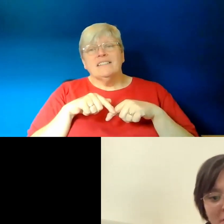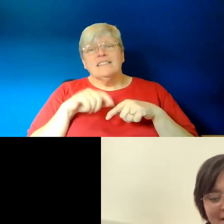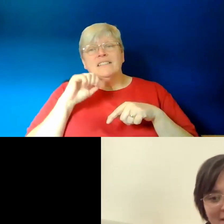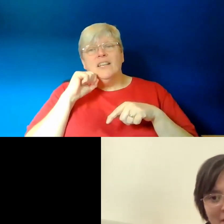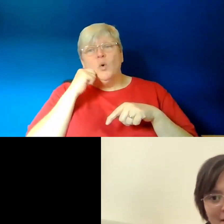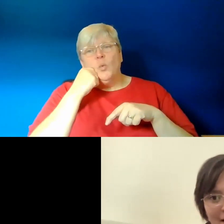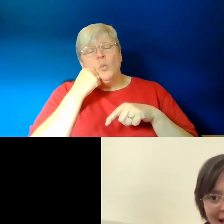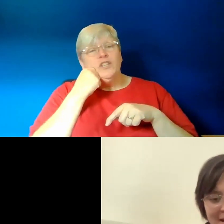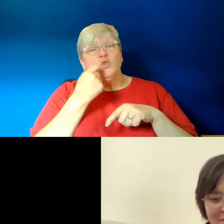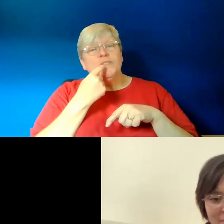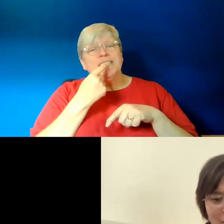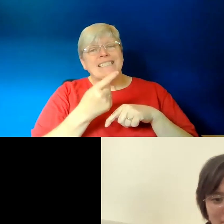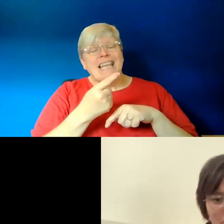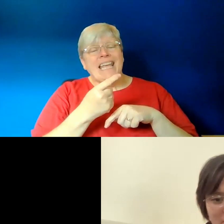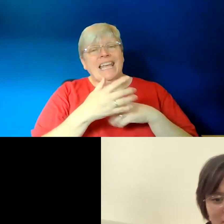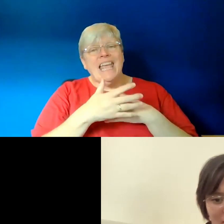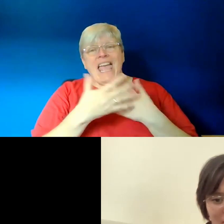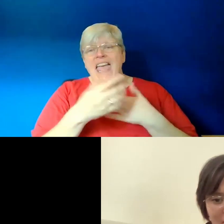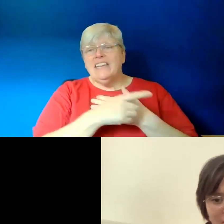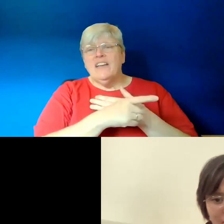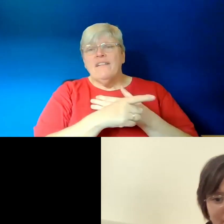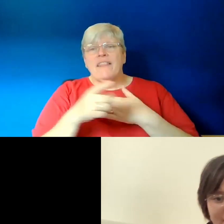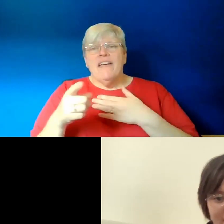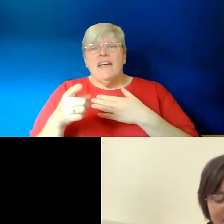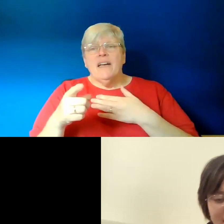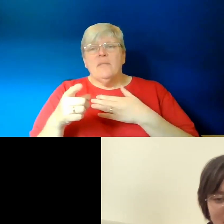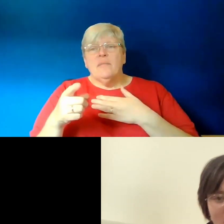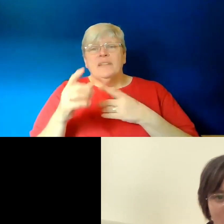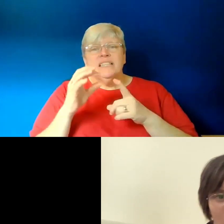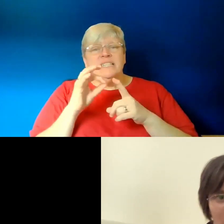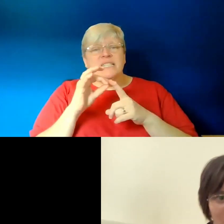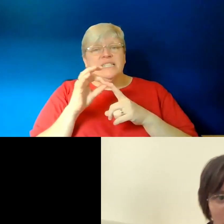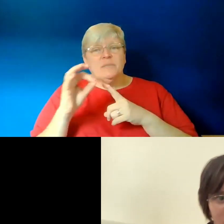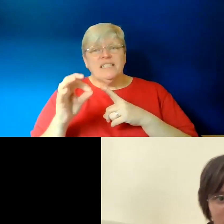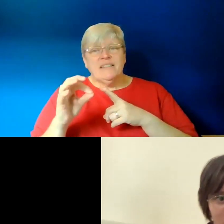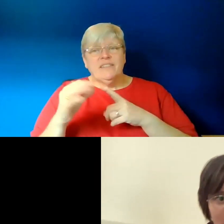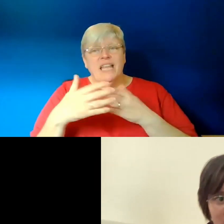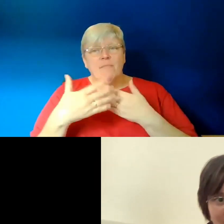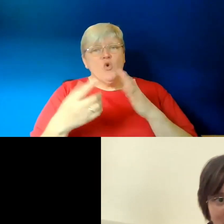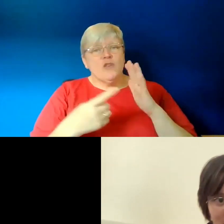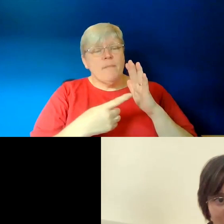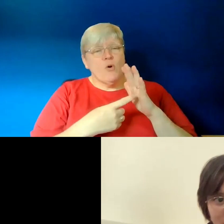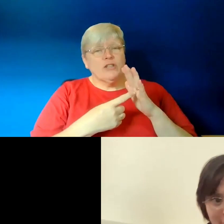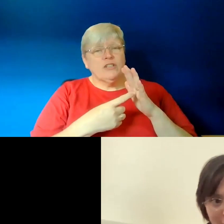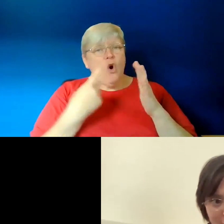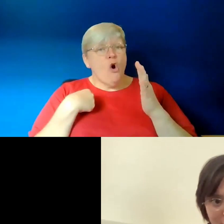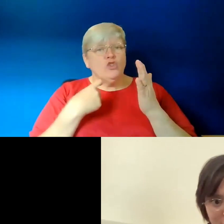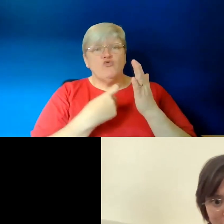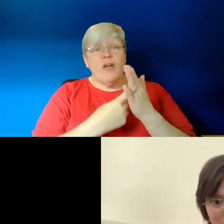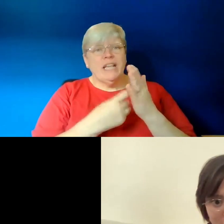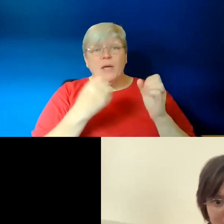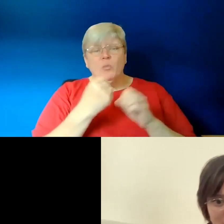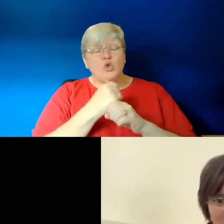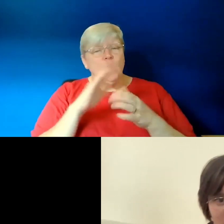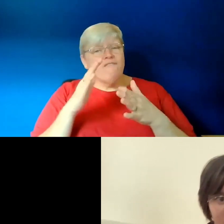say that there are any of them which are specifically more important or you'd recommend that we do first